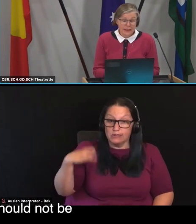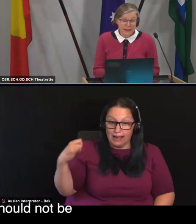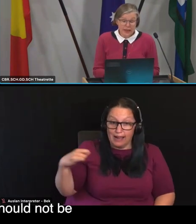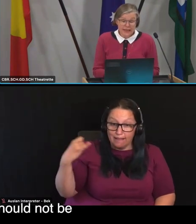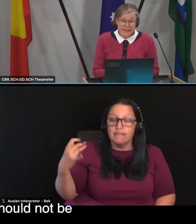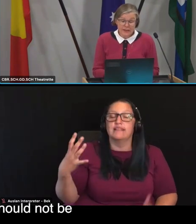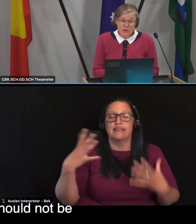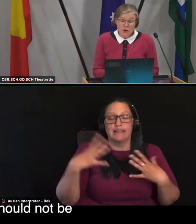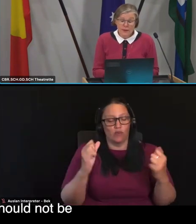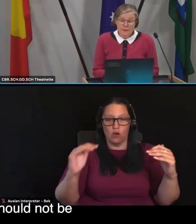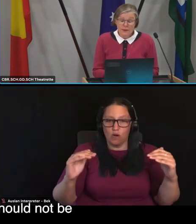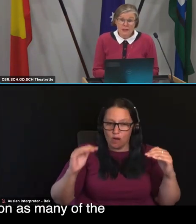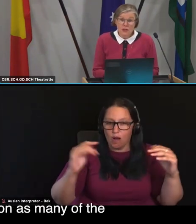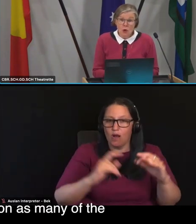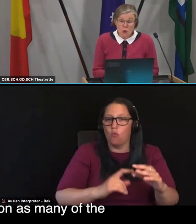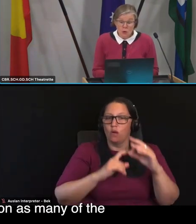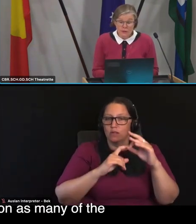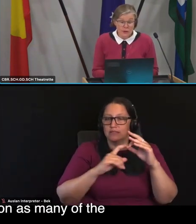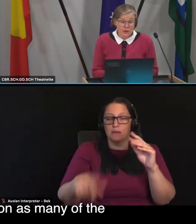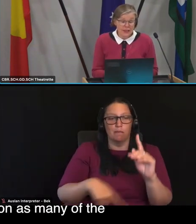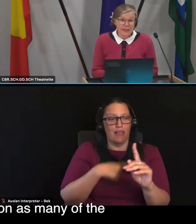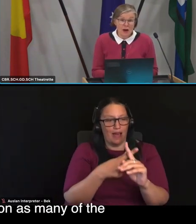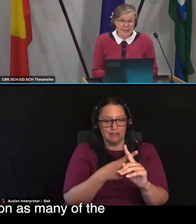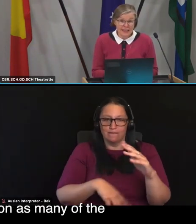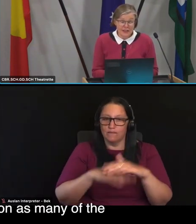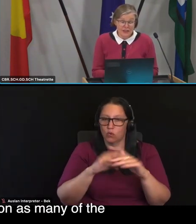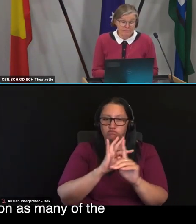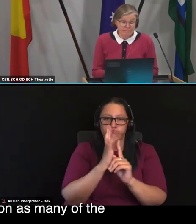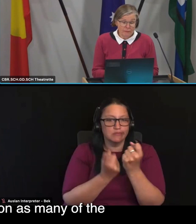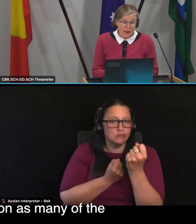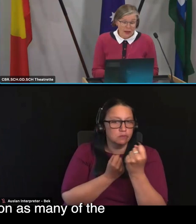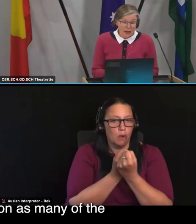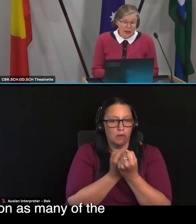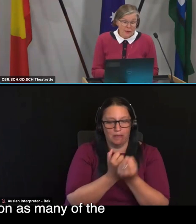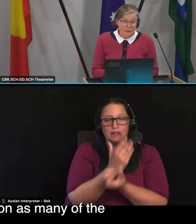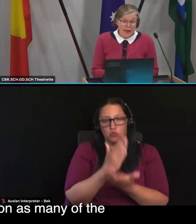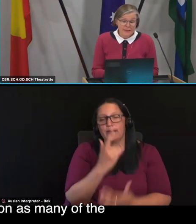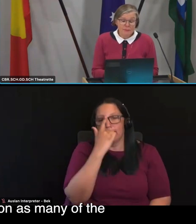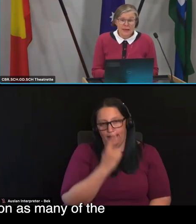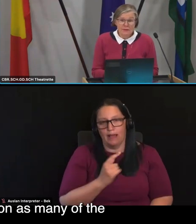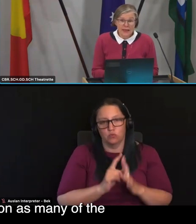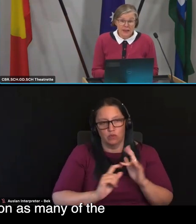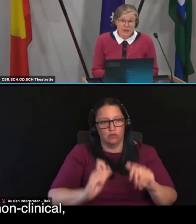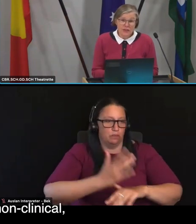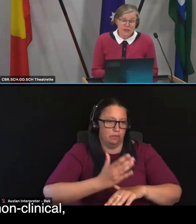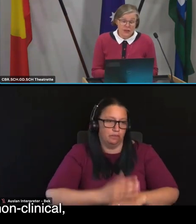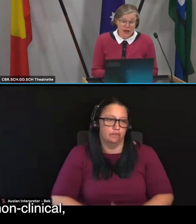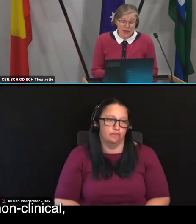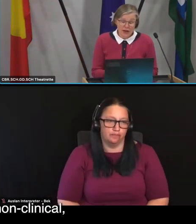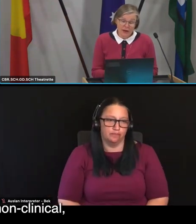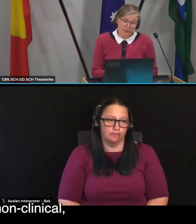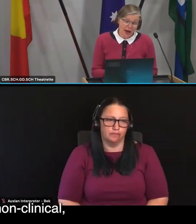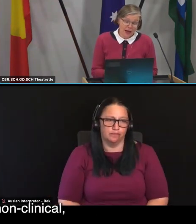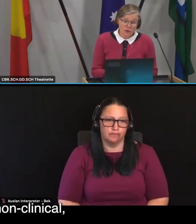The clinical care standard should not be implemented or reviewed in isolation. As many of the actions